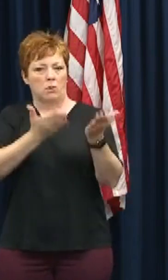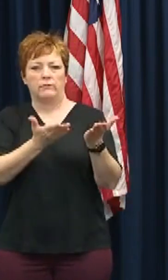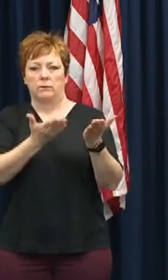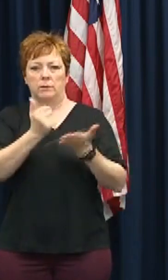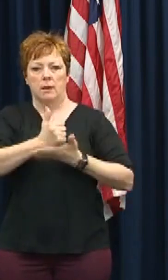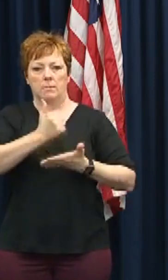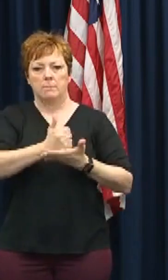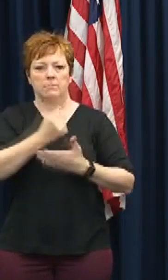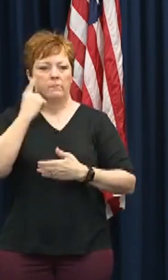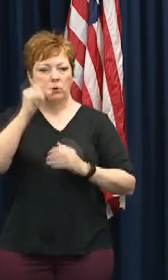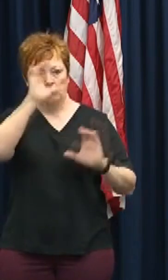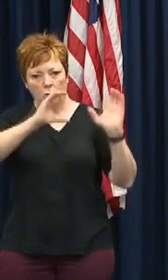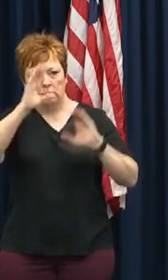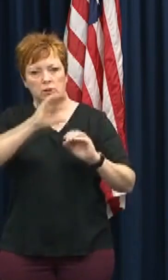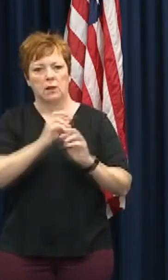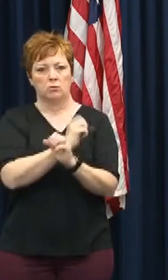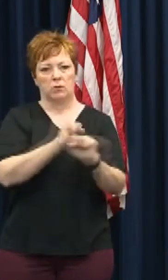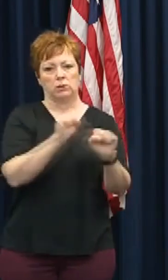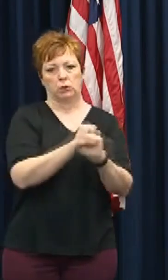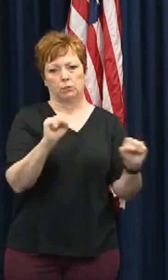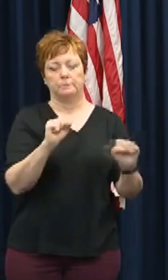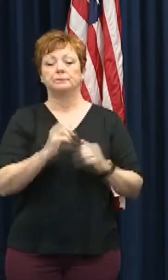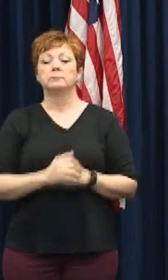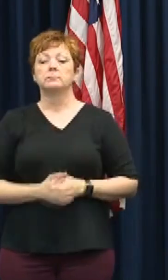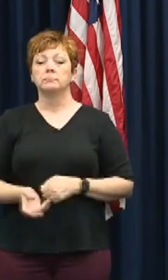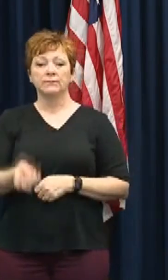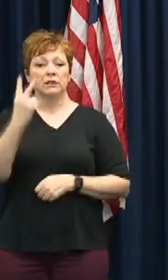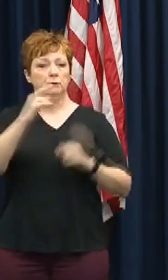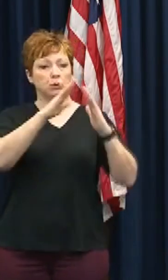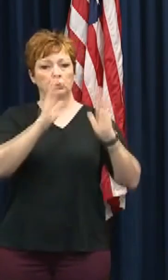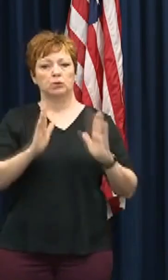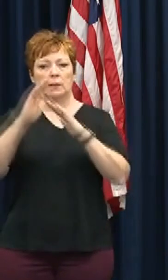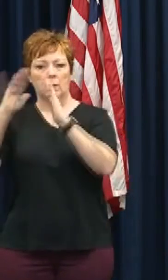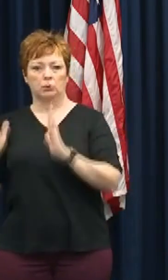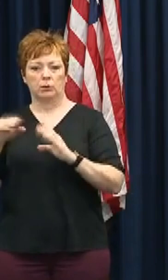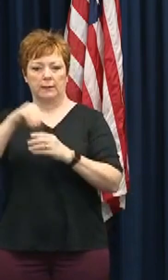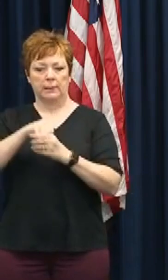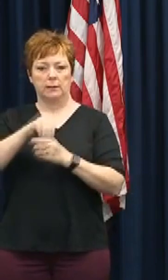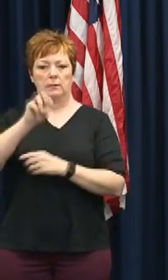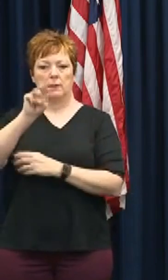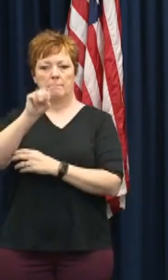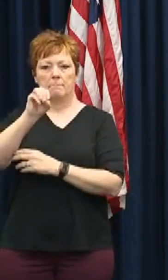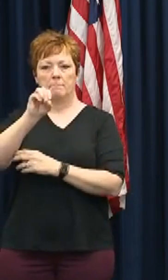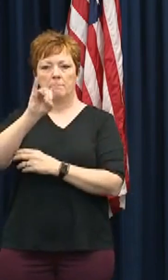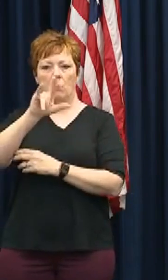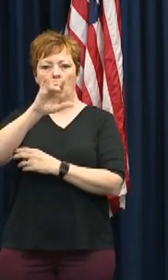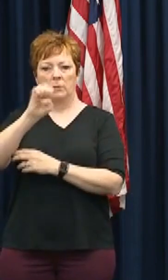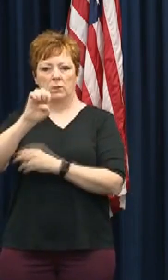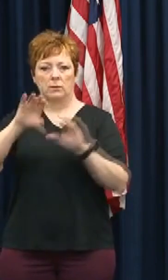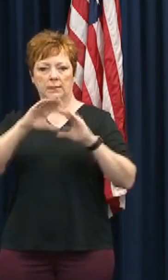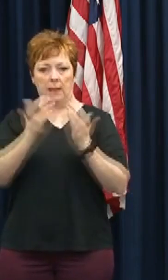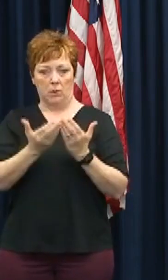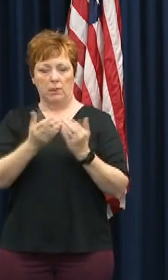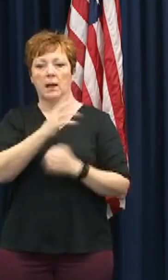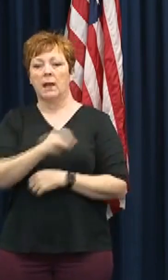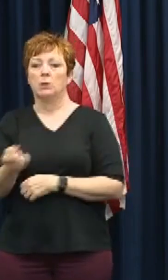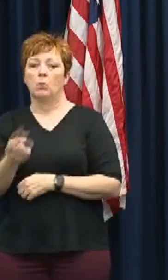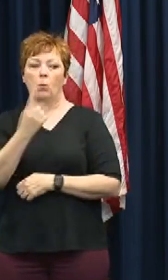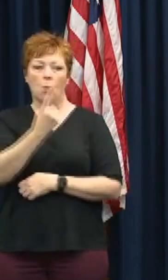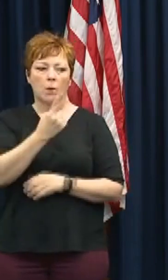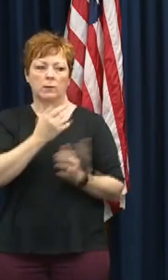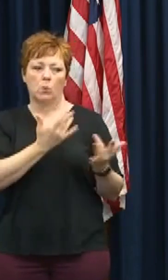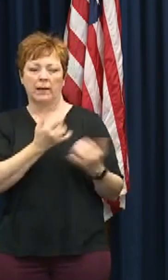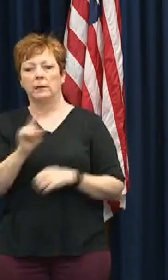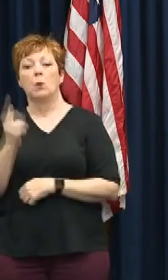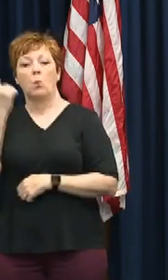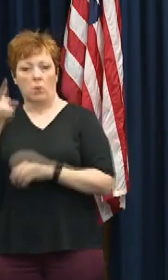Currently, there are two shelters open in Baldwin, I'm sorry, Mobile County and one on standby and one shelter open in